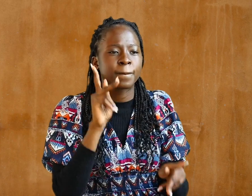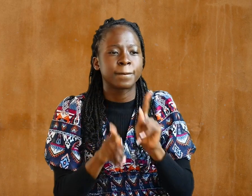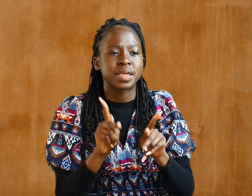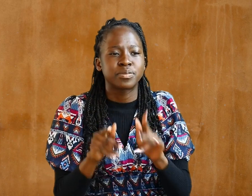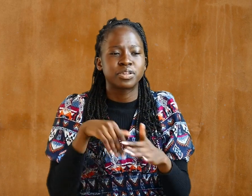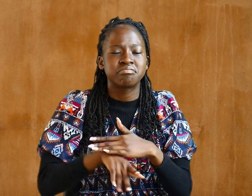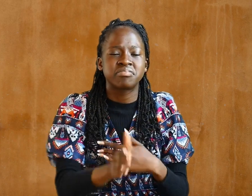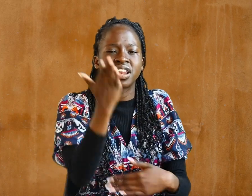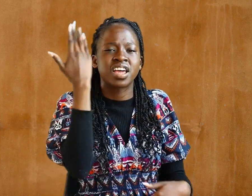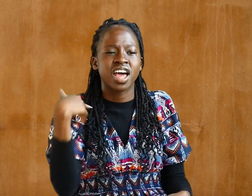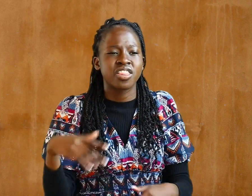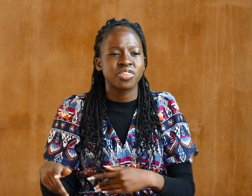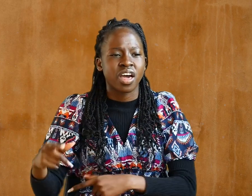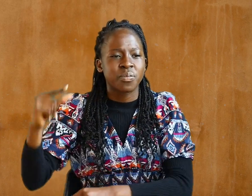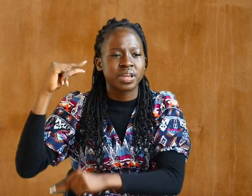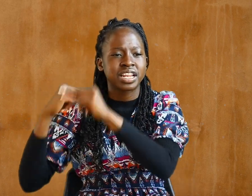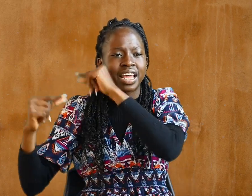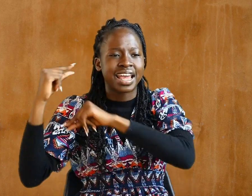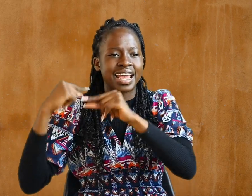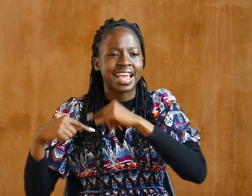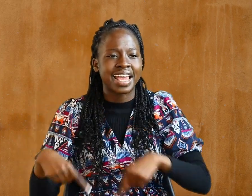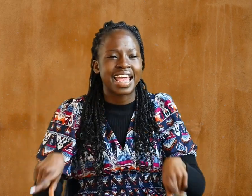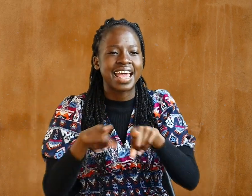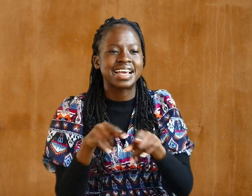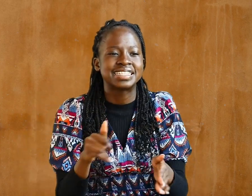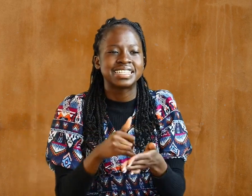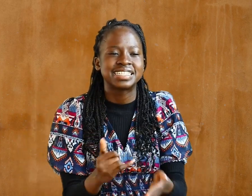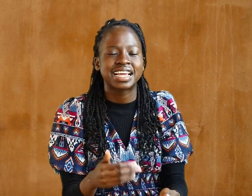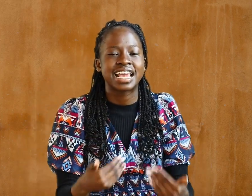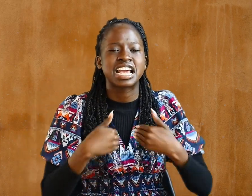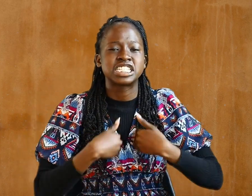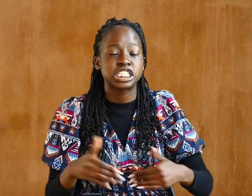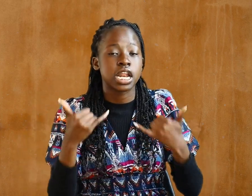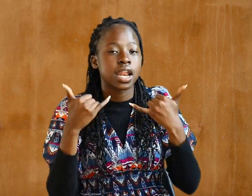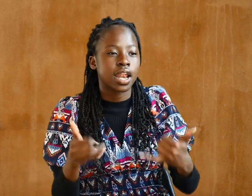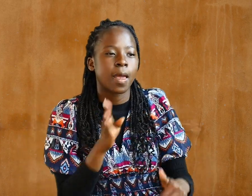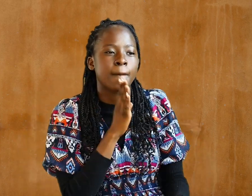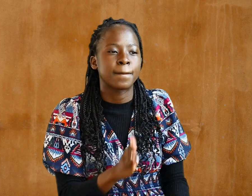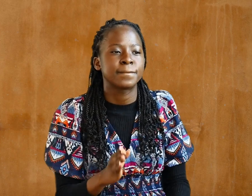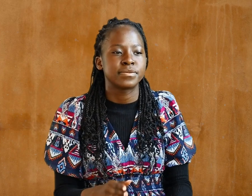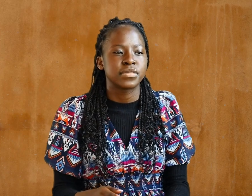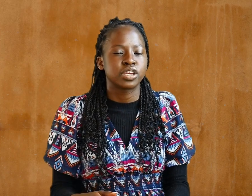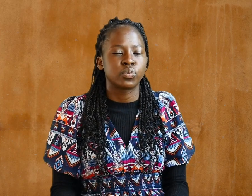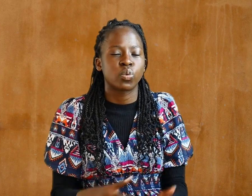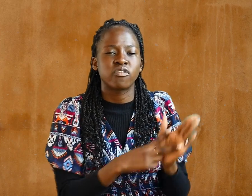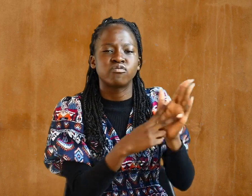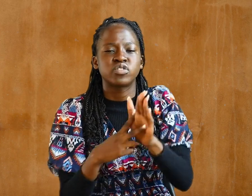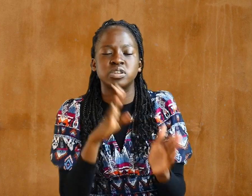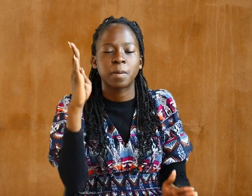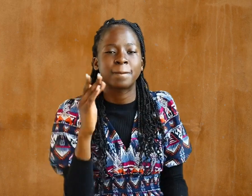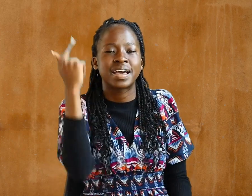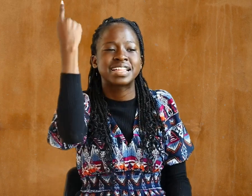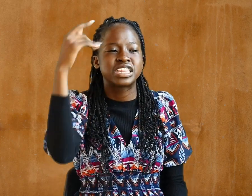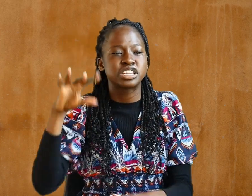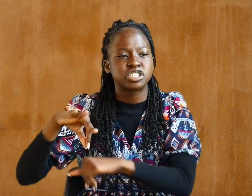as it has now been revealed by the Spirit to God's holy apostles and prophets.